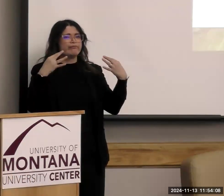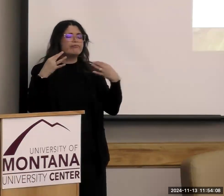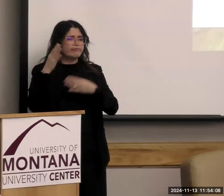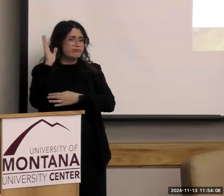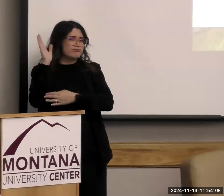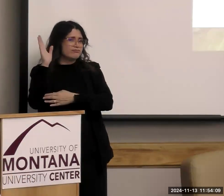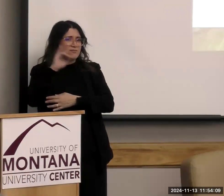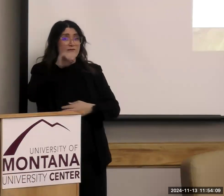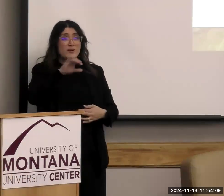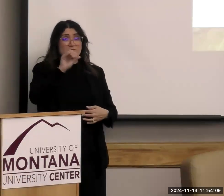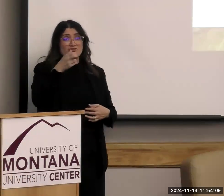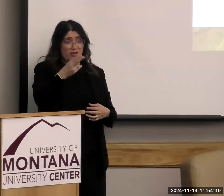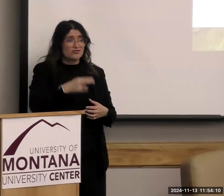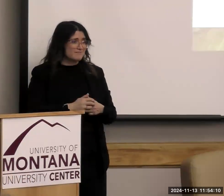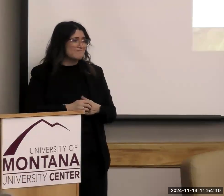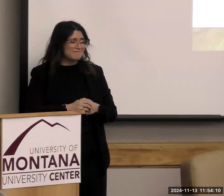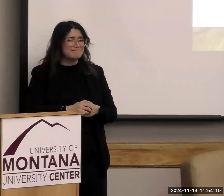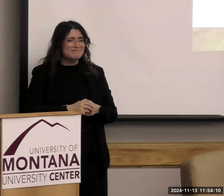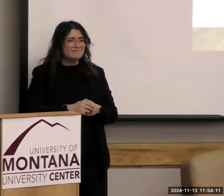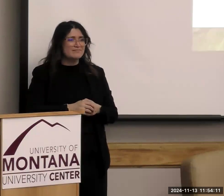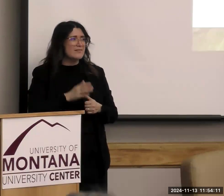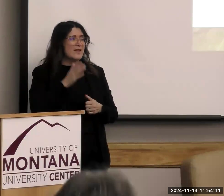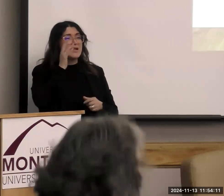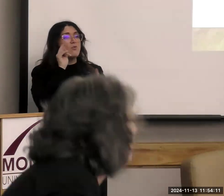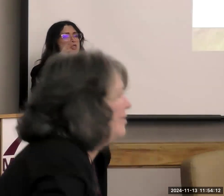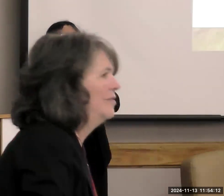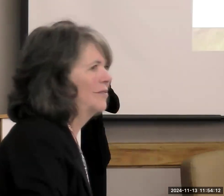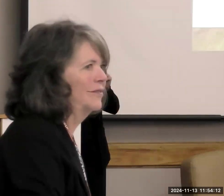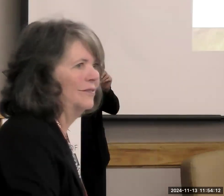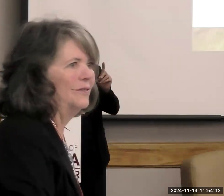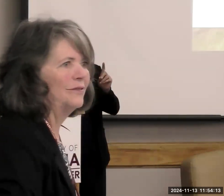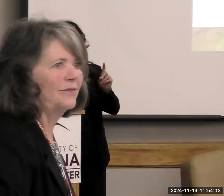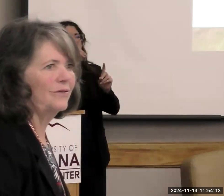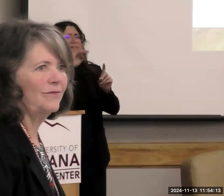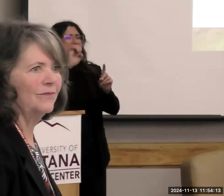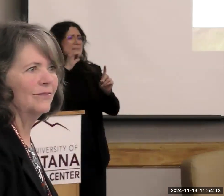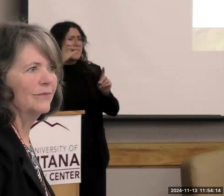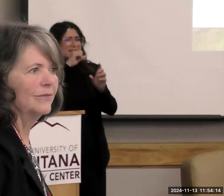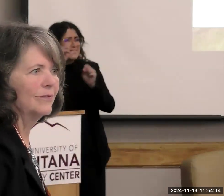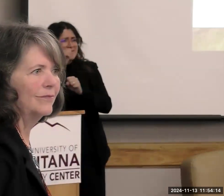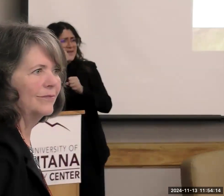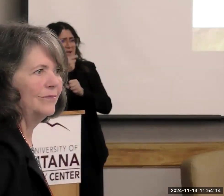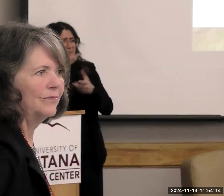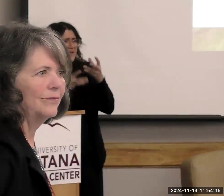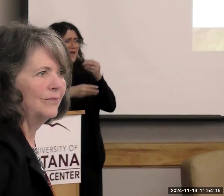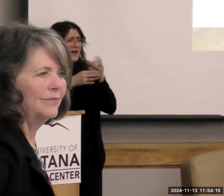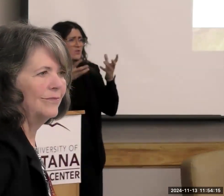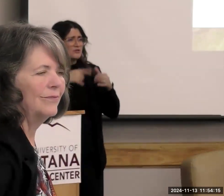presentation for us during lunch. I'm going to look to Mackenzie and make sure we're not missing anything. Anything to add? We're good?